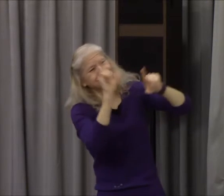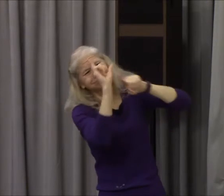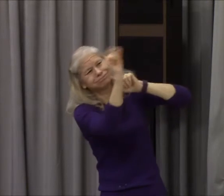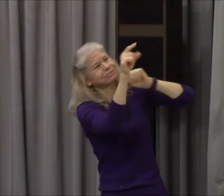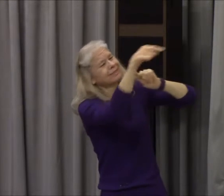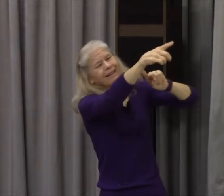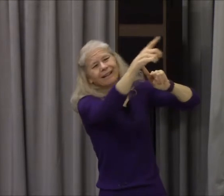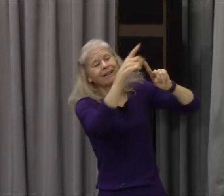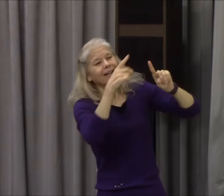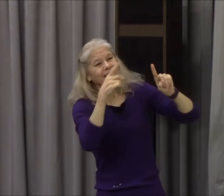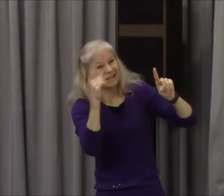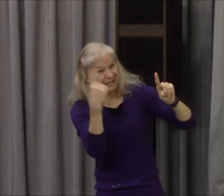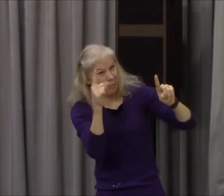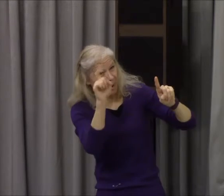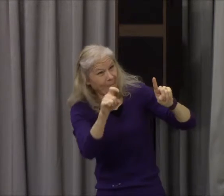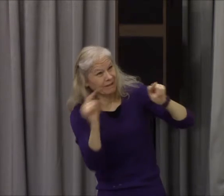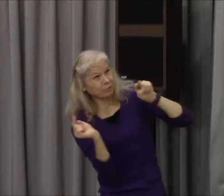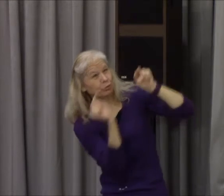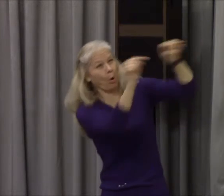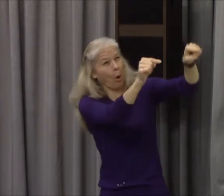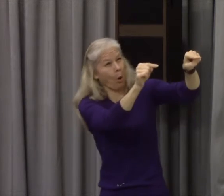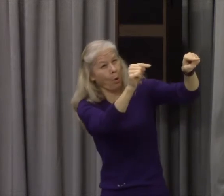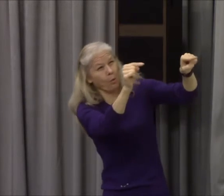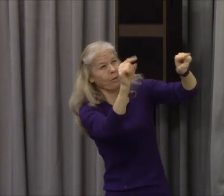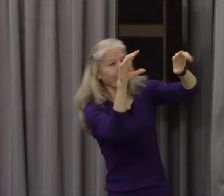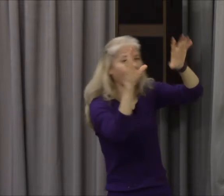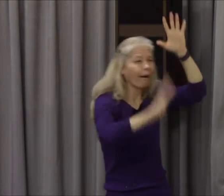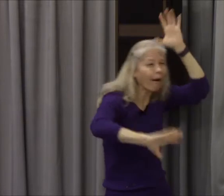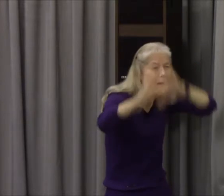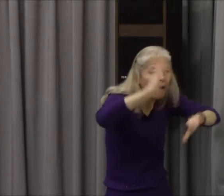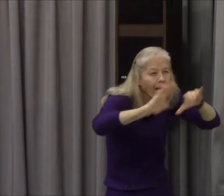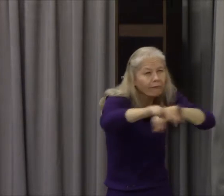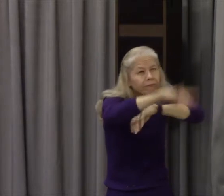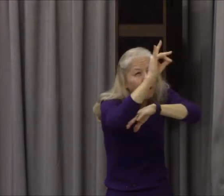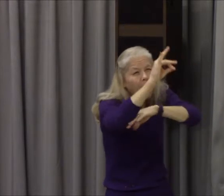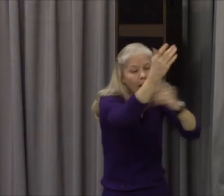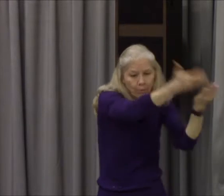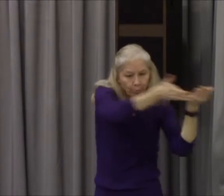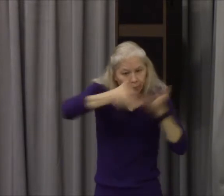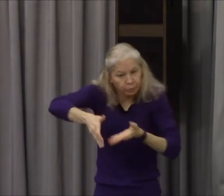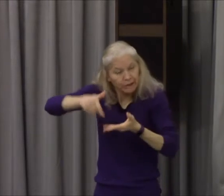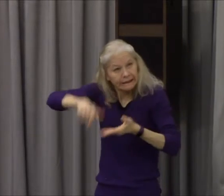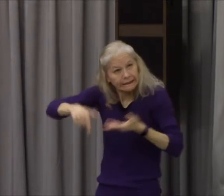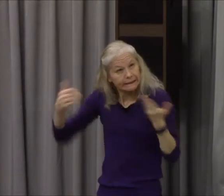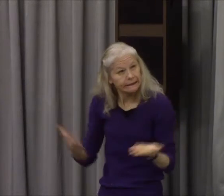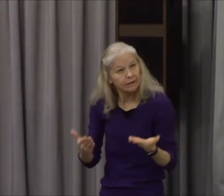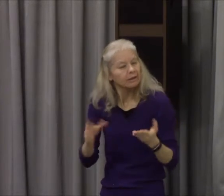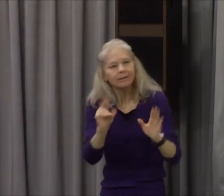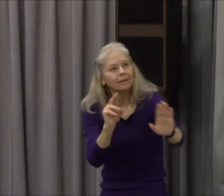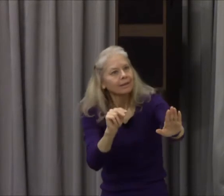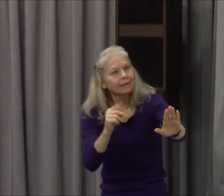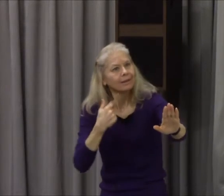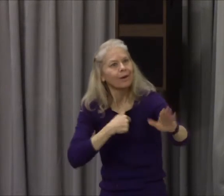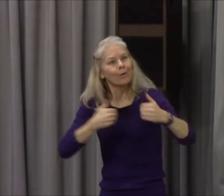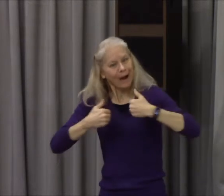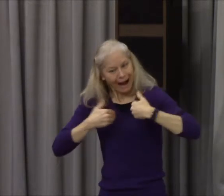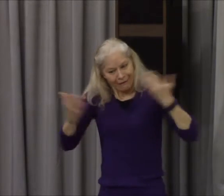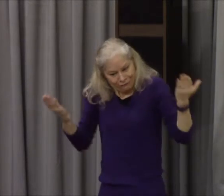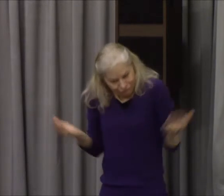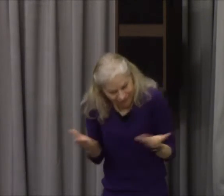say who shall go over the sea for us and bring it unto us that we may hear it and do it but the word is